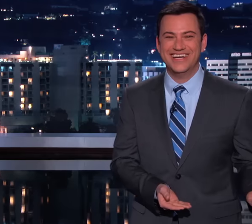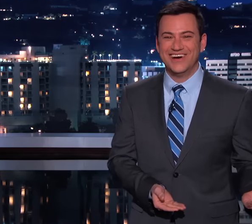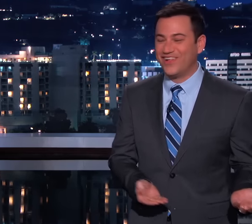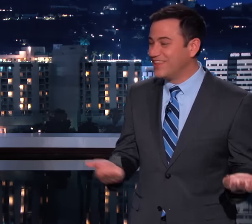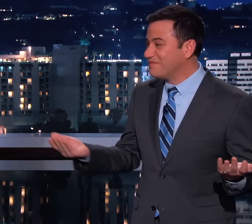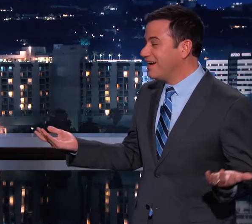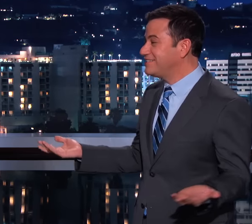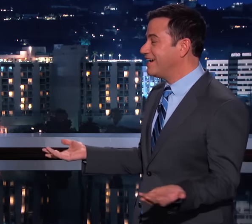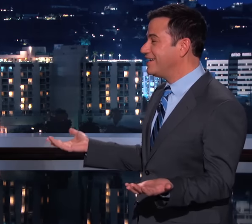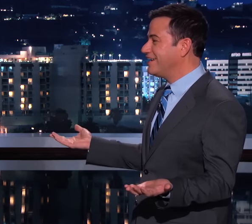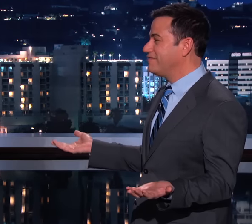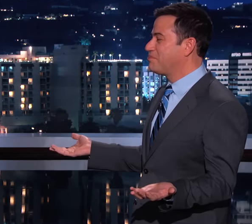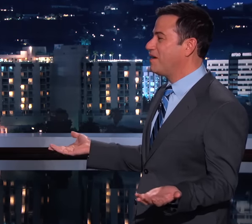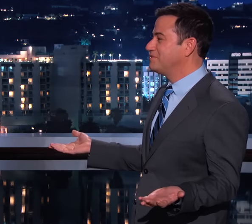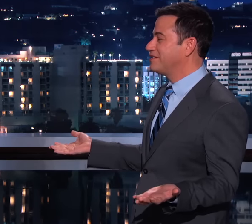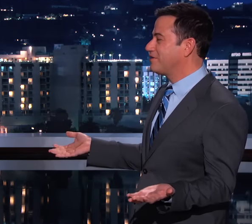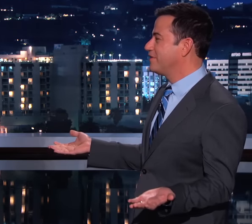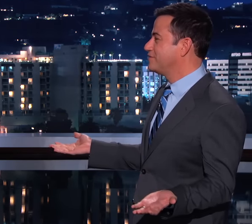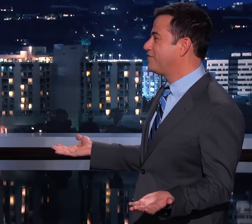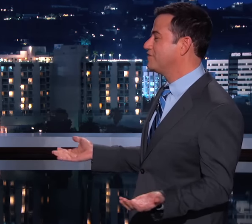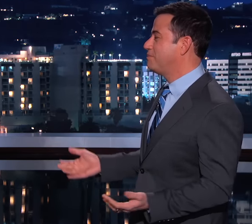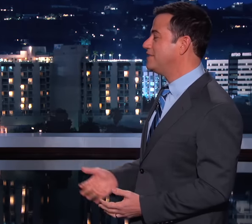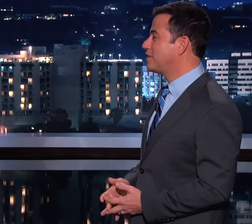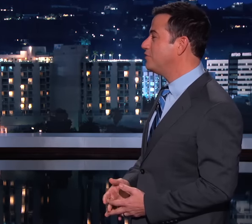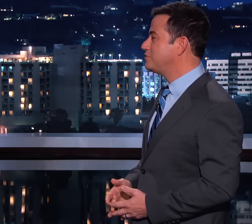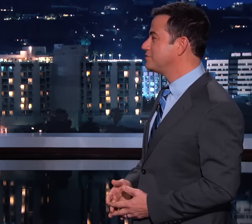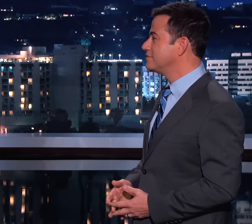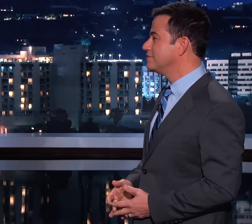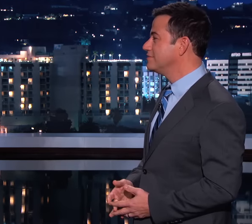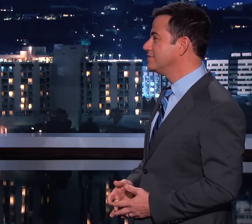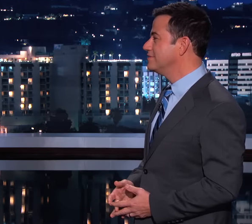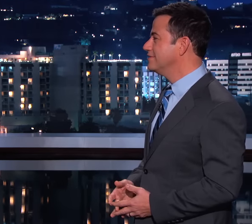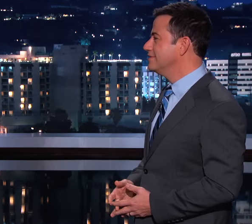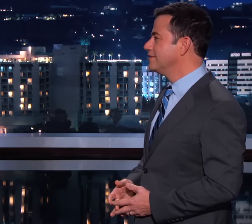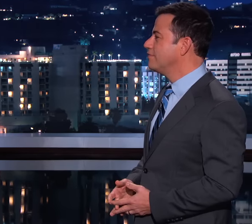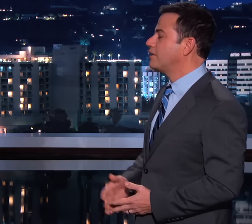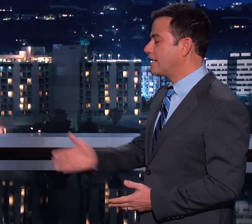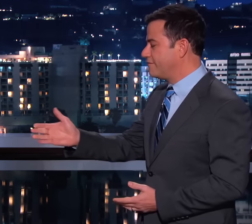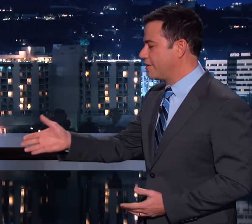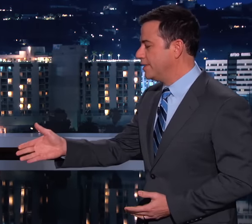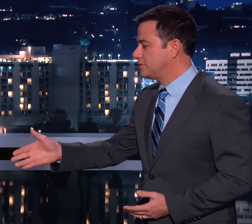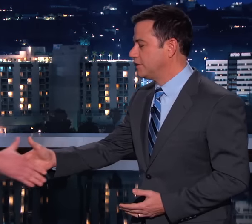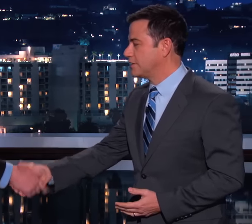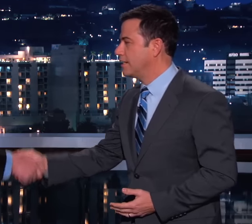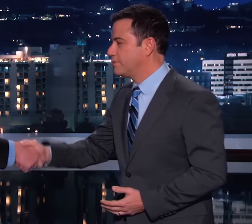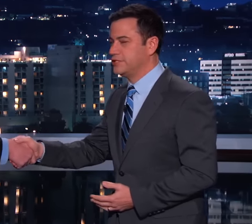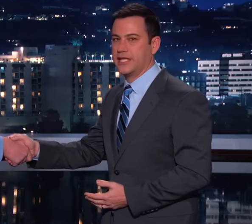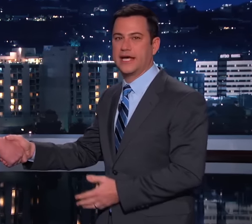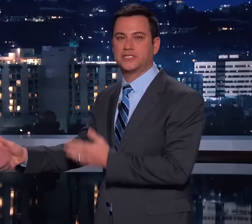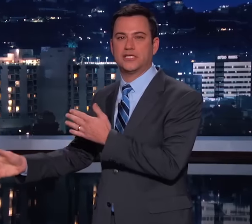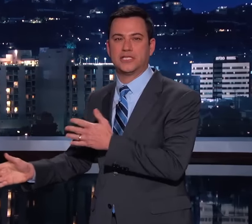Well, on the bright side, he could have a promising career as a first base coach. Maybe so. Well, thank you very much, Justin. Thank I appreciate that. Justin.